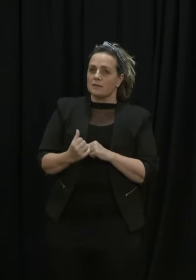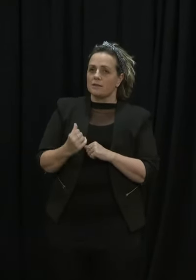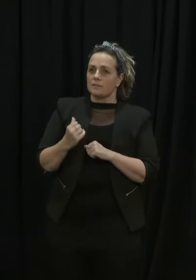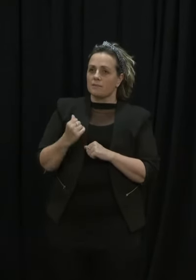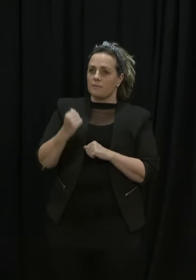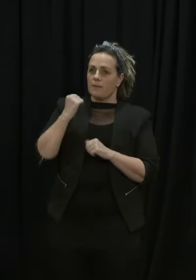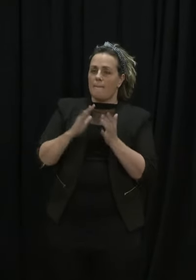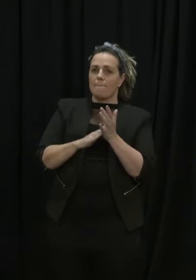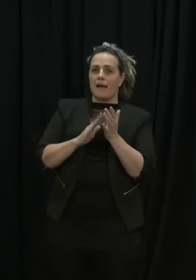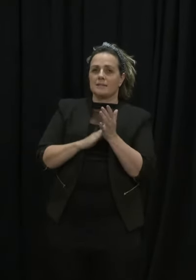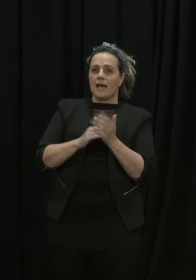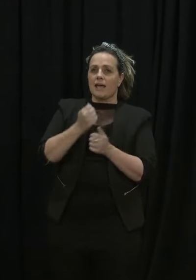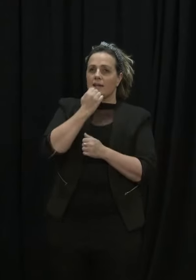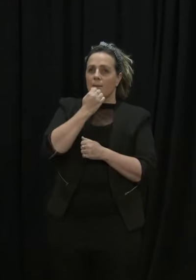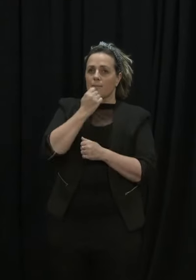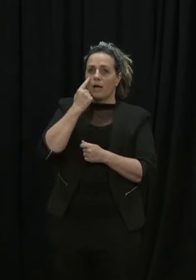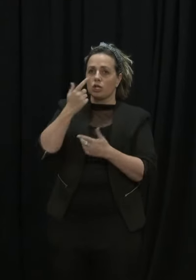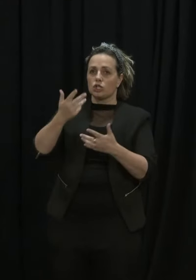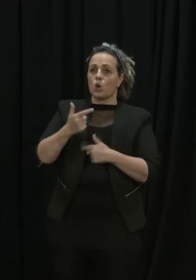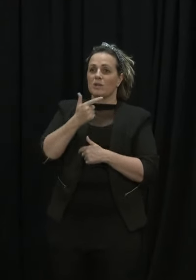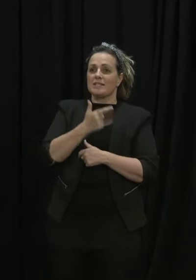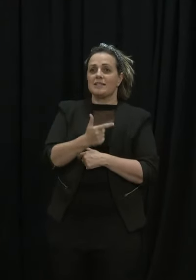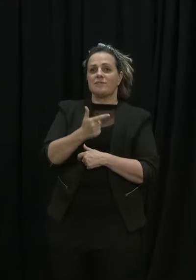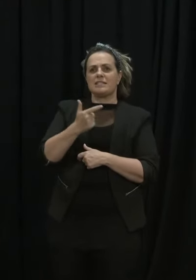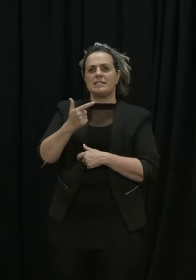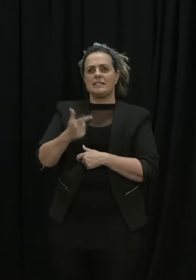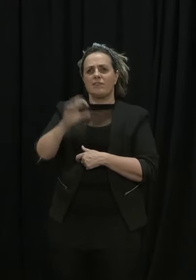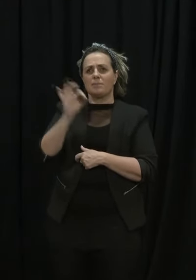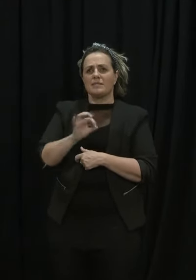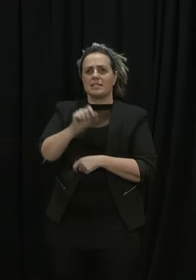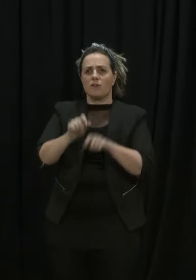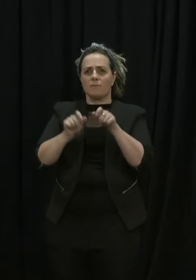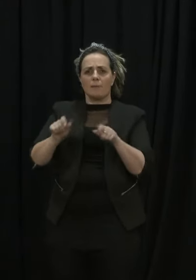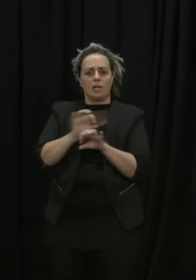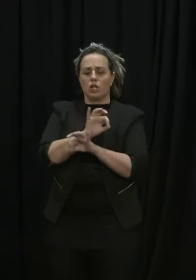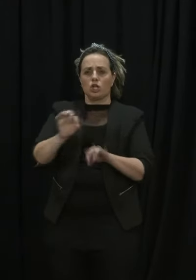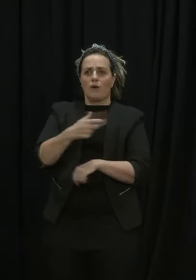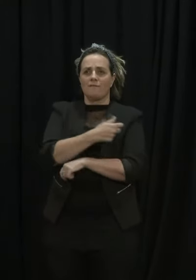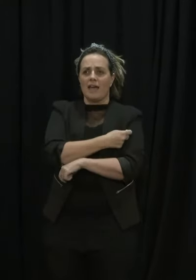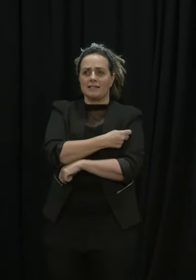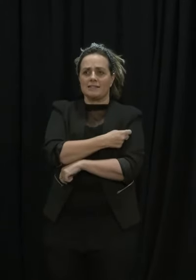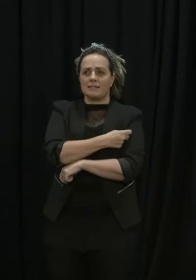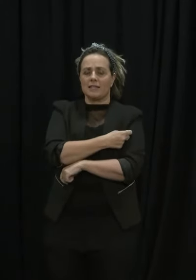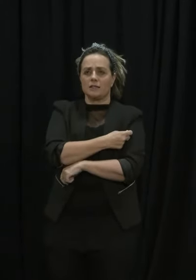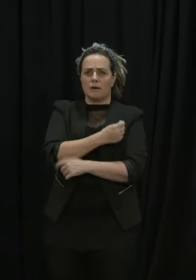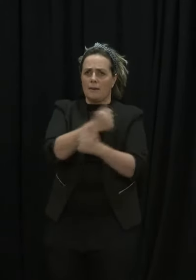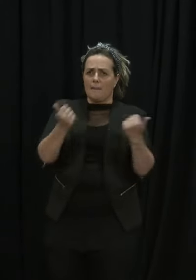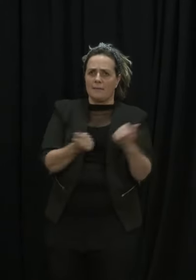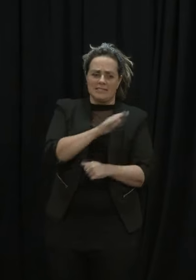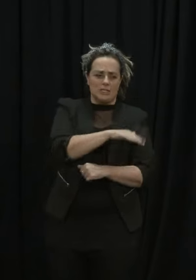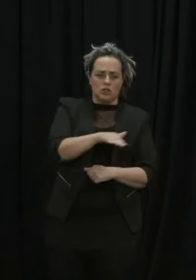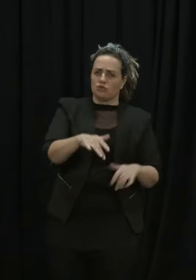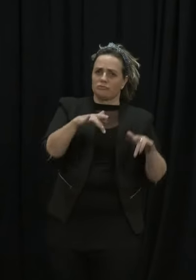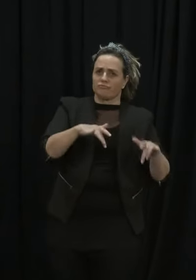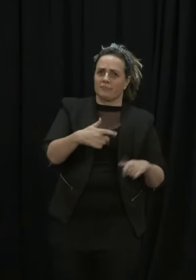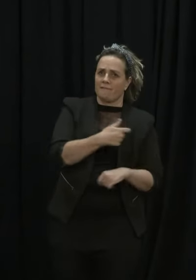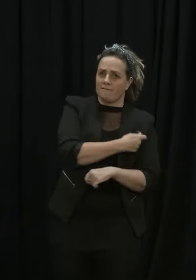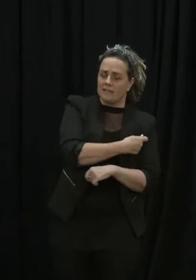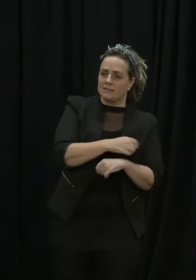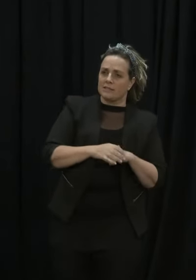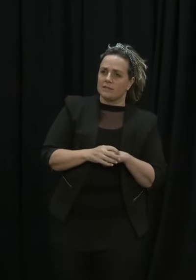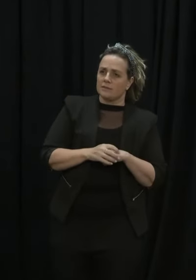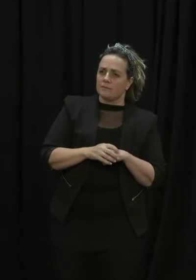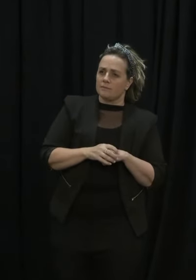video showed about 77% of people weren't vaccinated including a fair chunk of them with children about 50